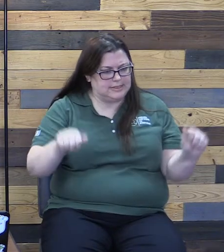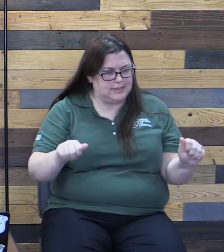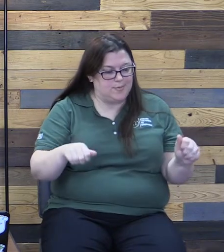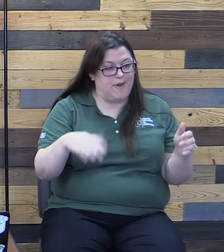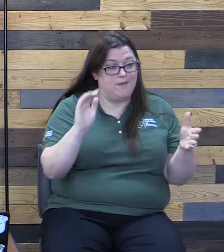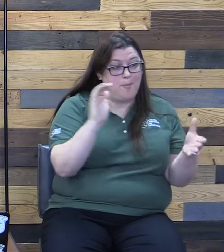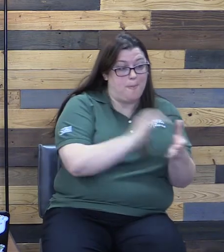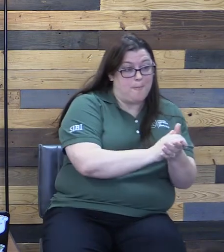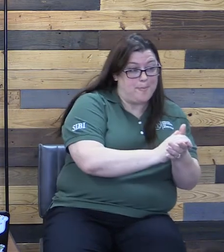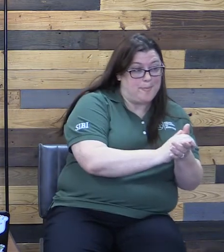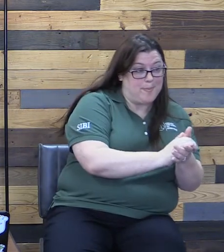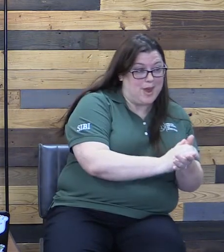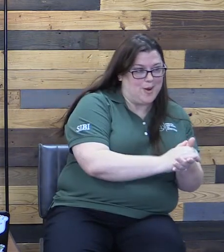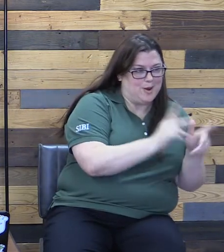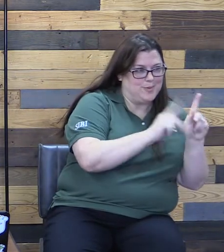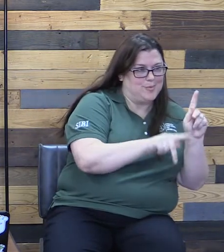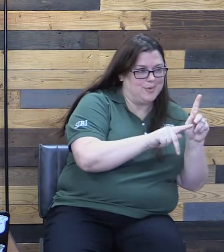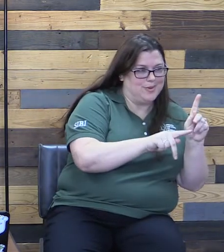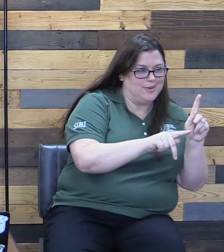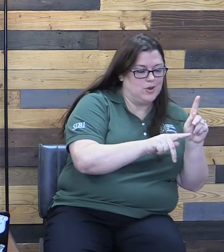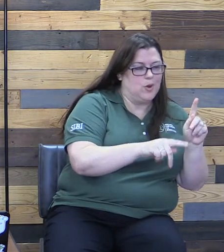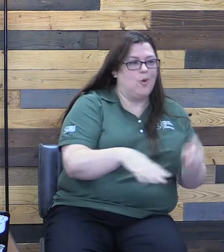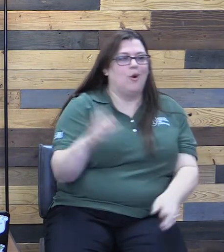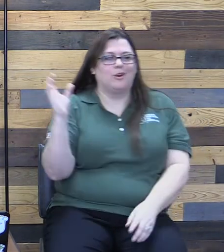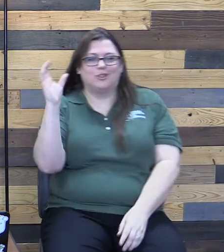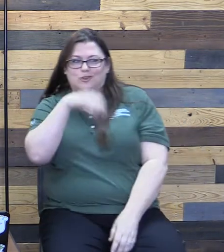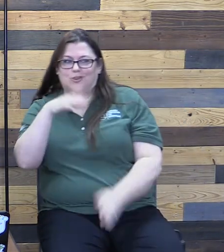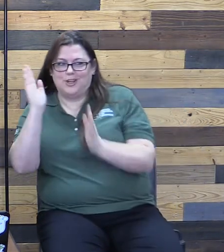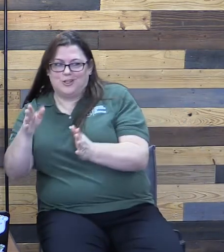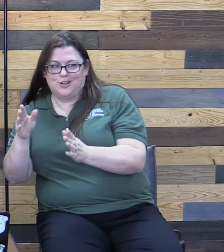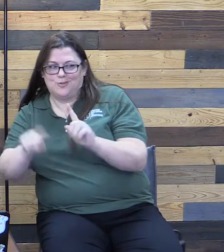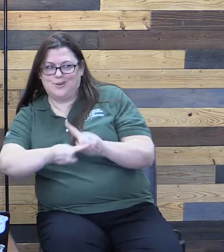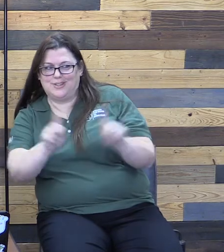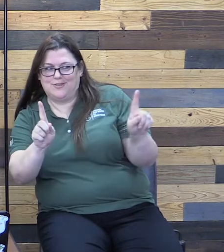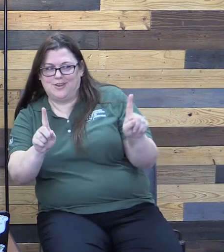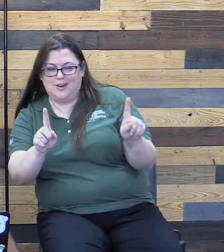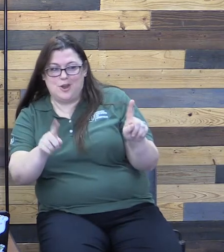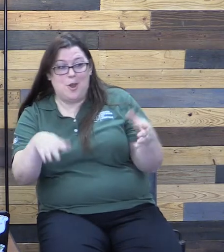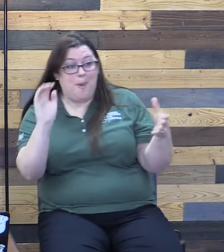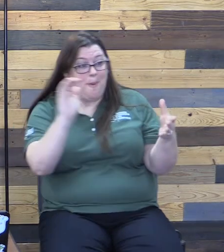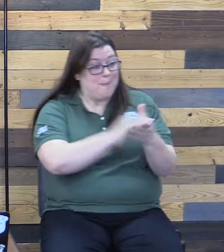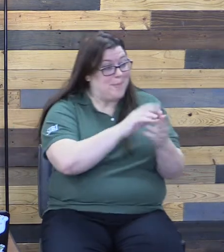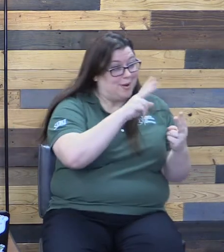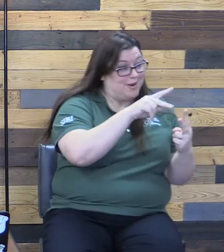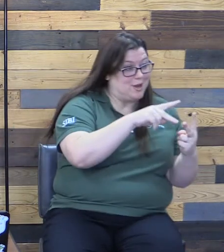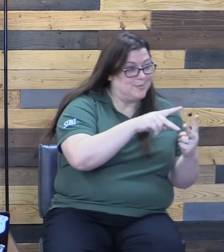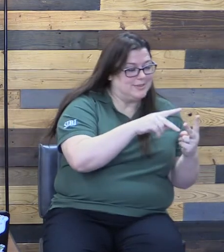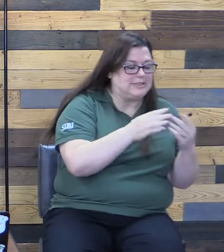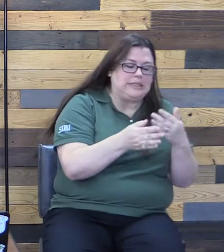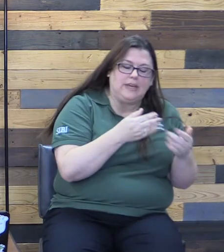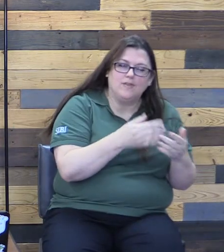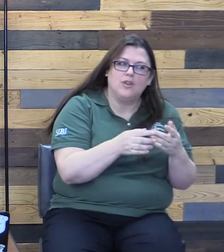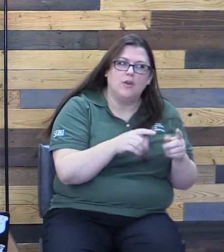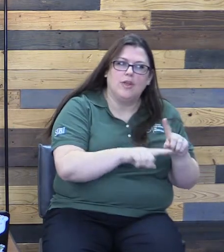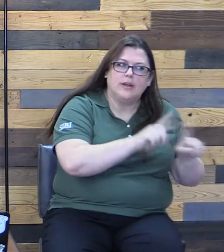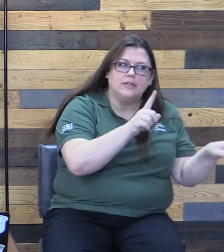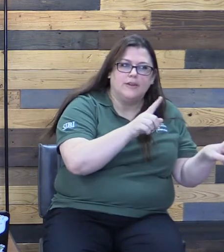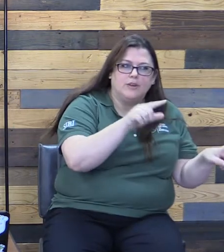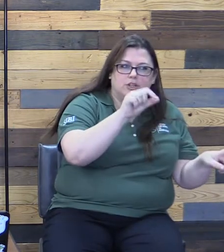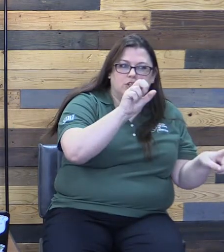they found out was really interesting because the results showed that married couples, even though they're different genetically,